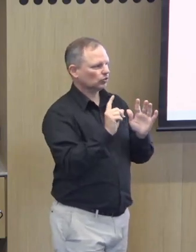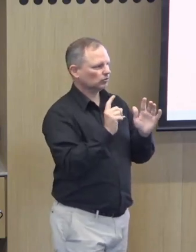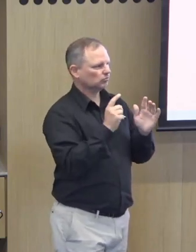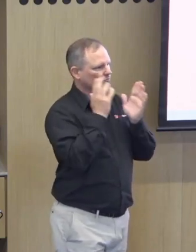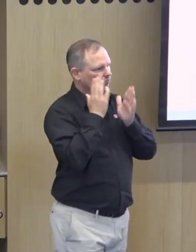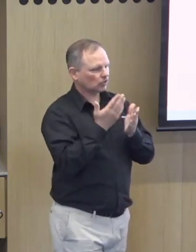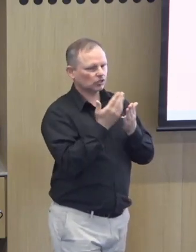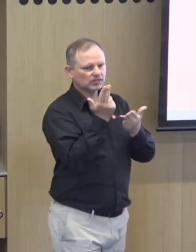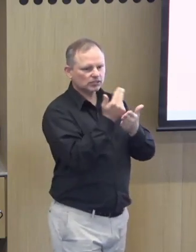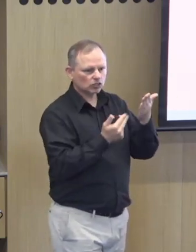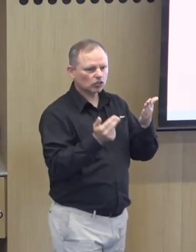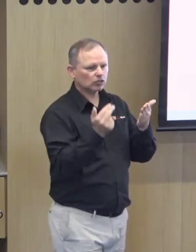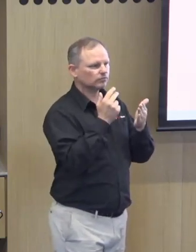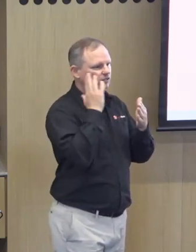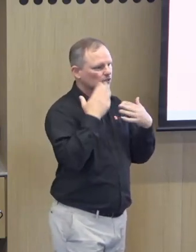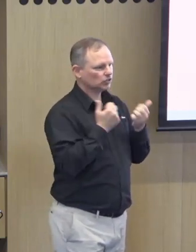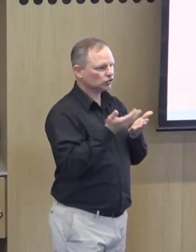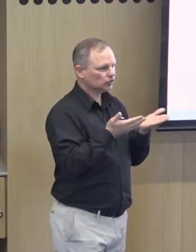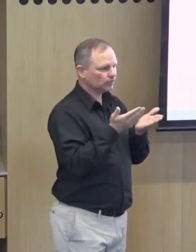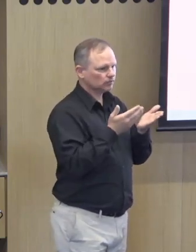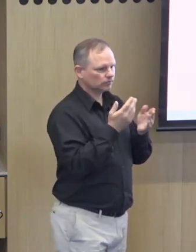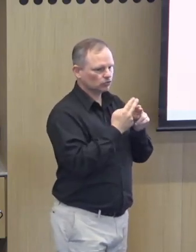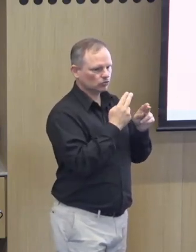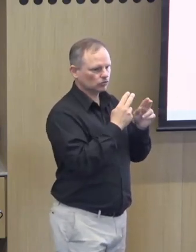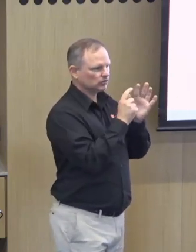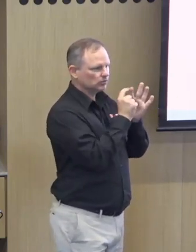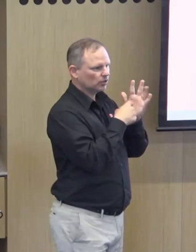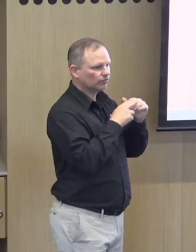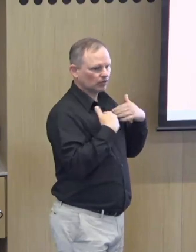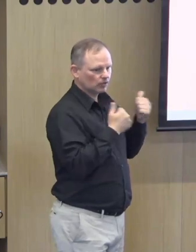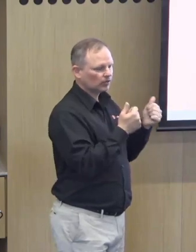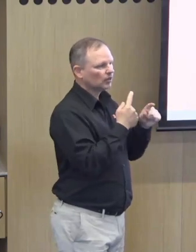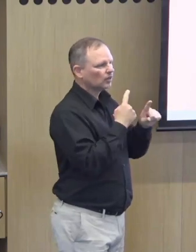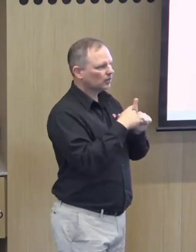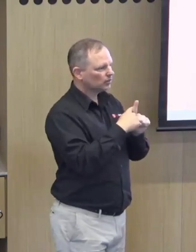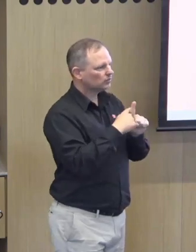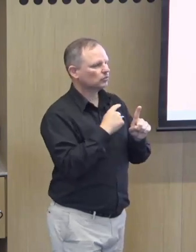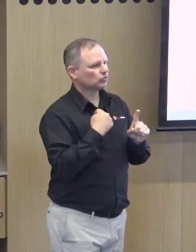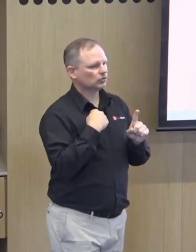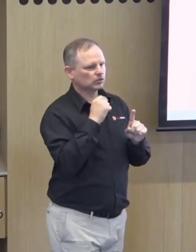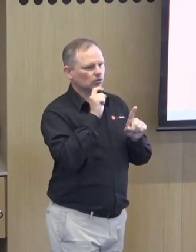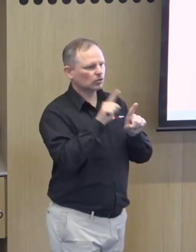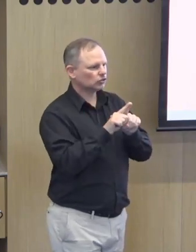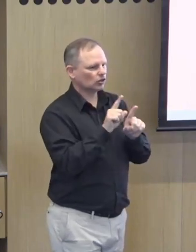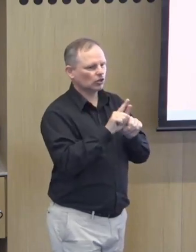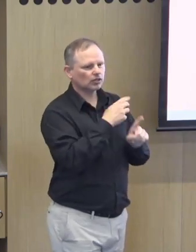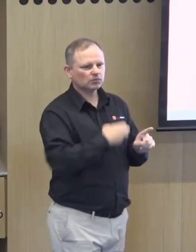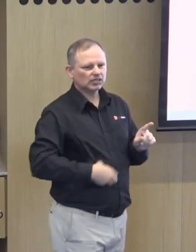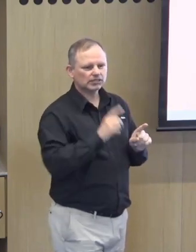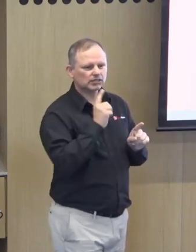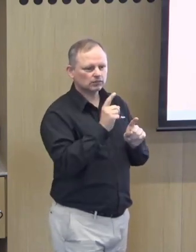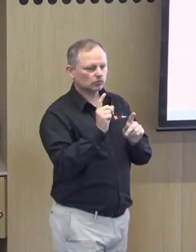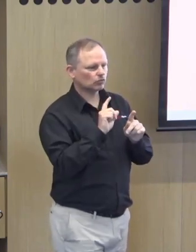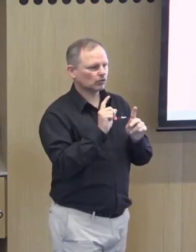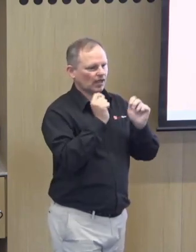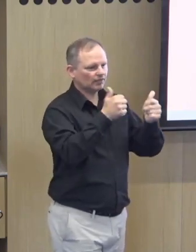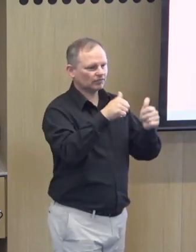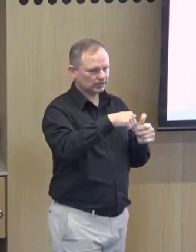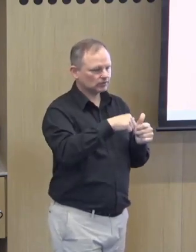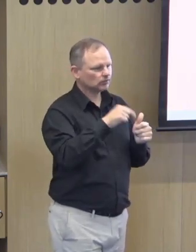And this particular project that we're doing here, the design for the mental health for deaf Victorians, deaf and hard of hearing Victorians, as much like the Minister